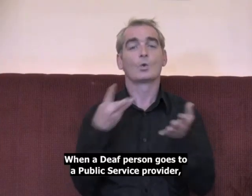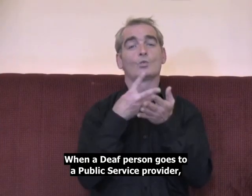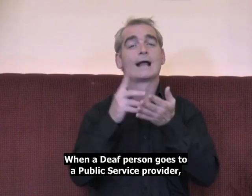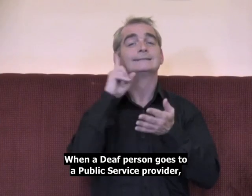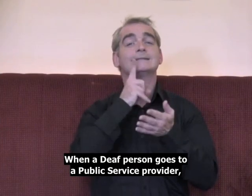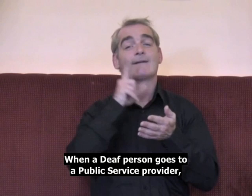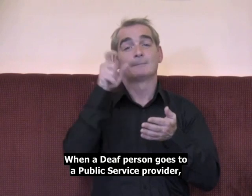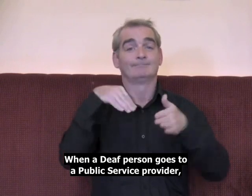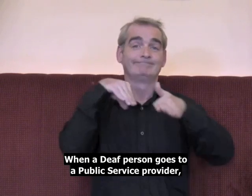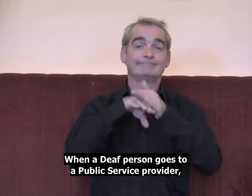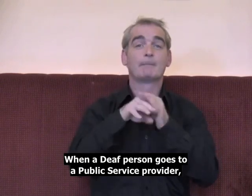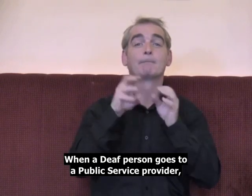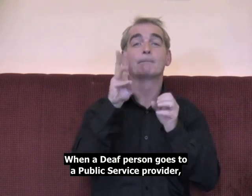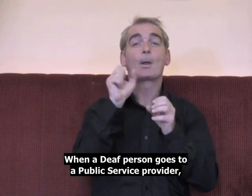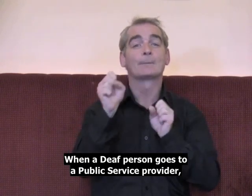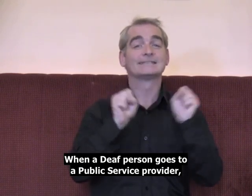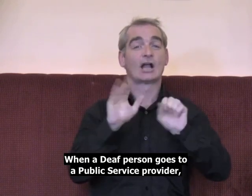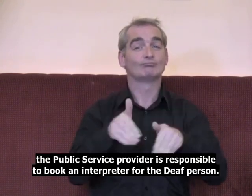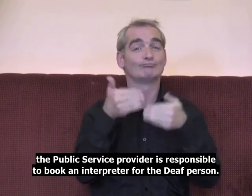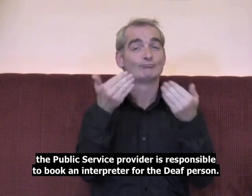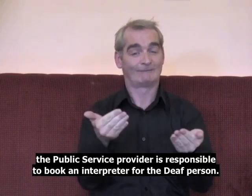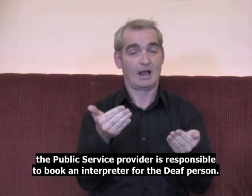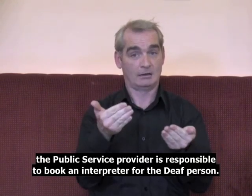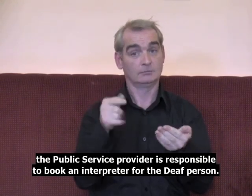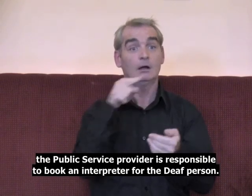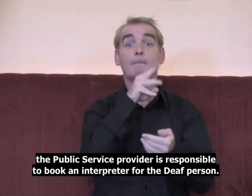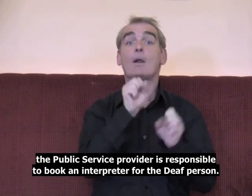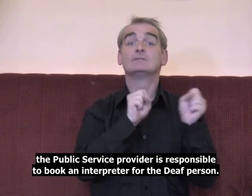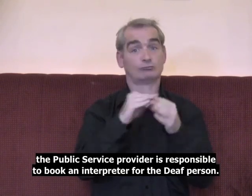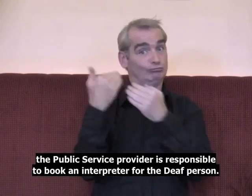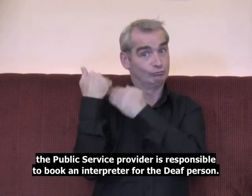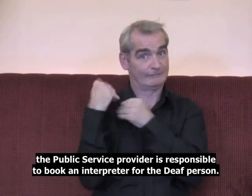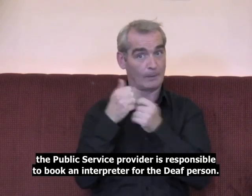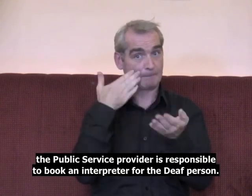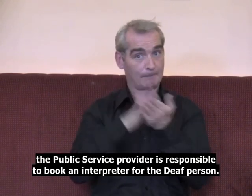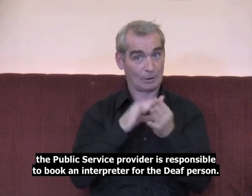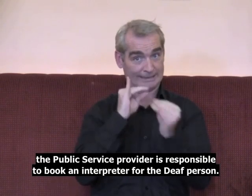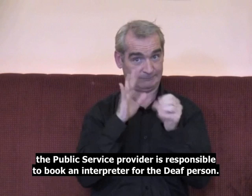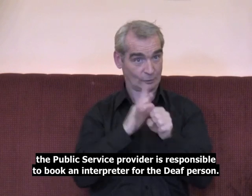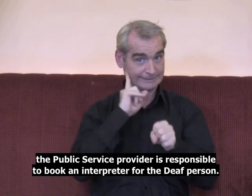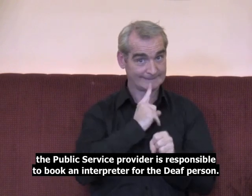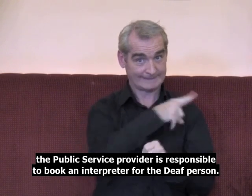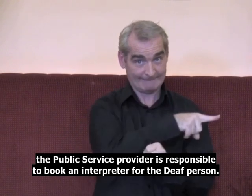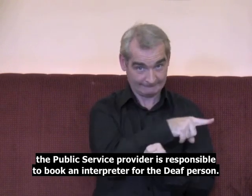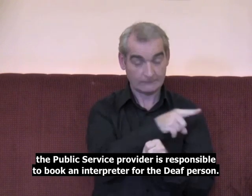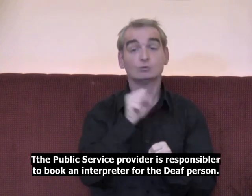When a deaf person goes to a public service provider, the public service provider is responsible to book an interpreter for the deaf person.